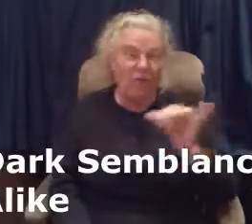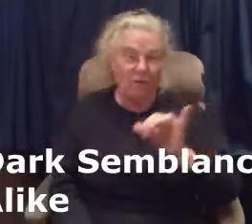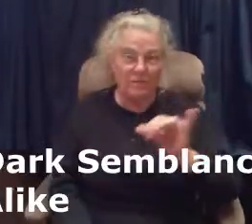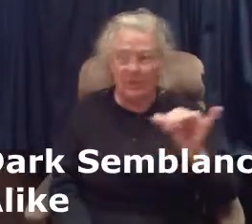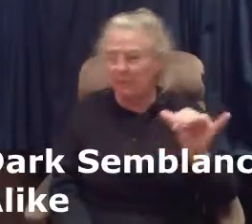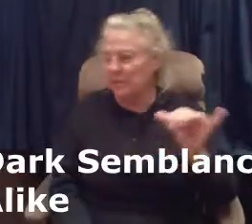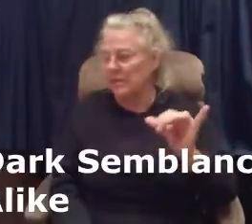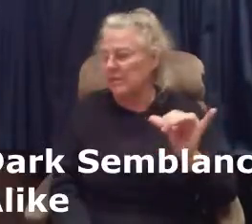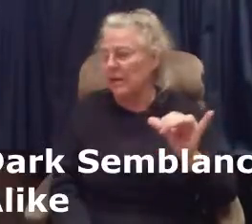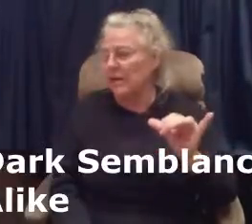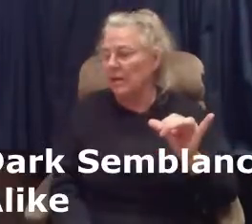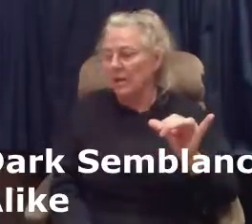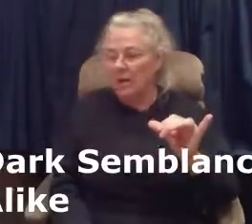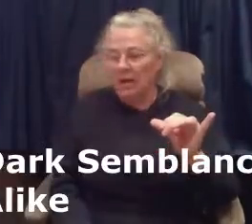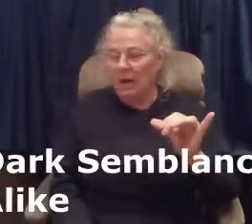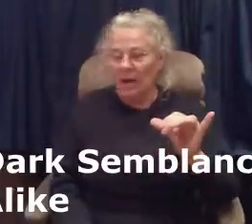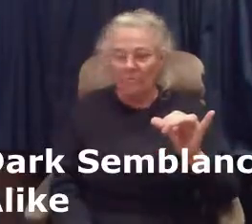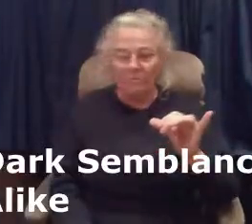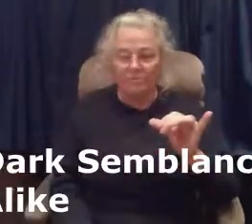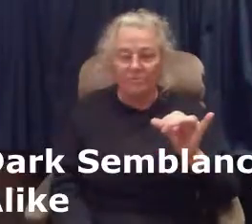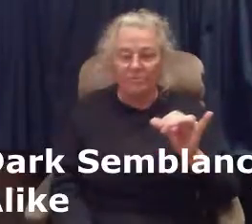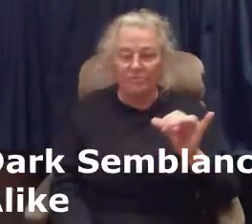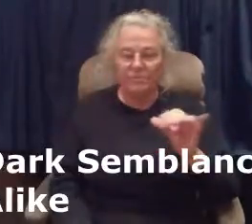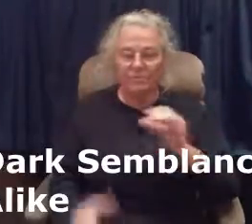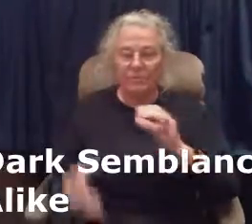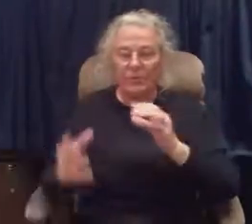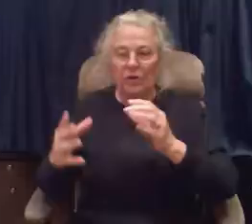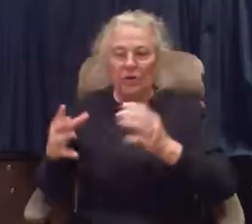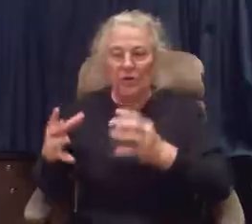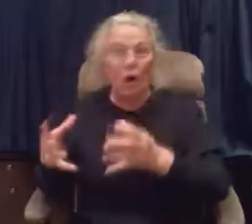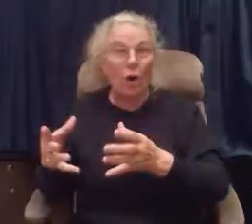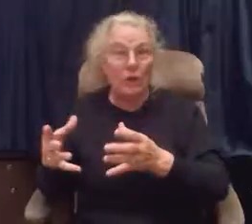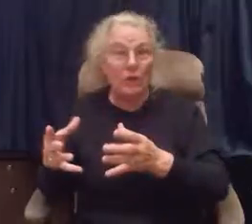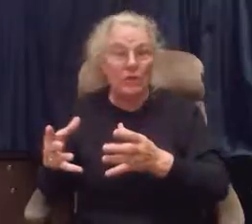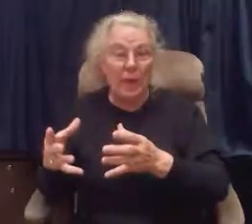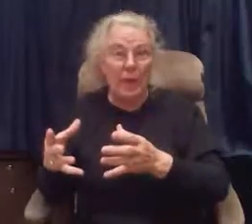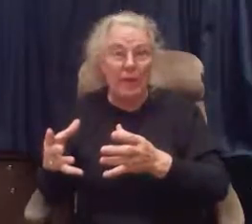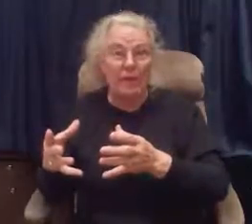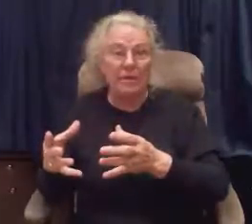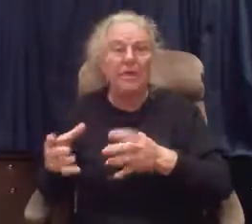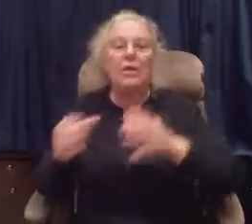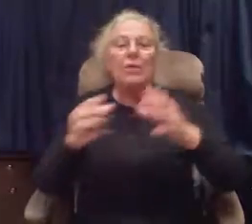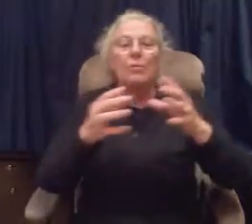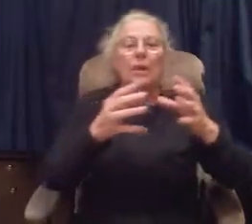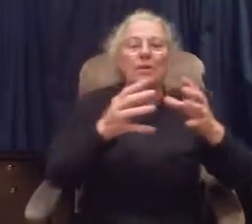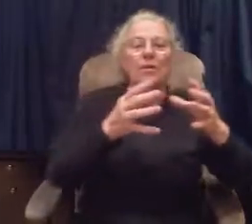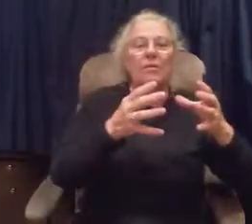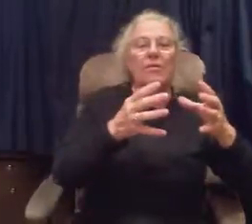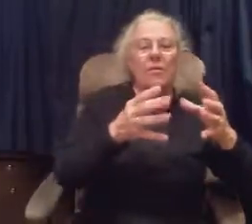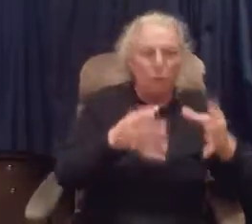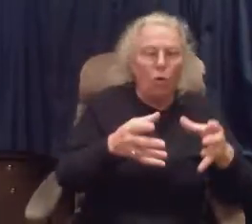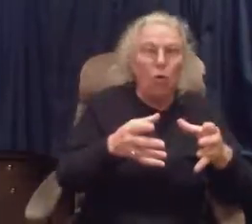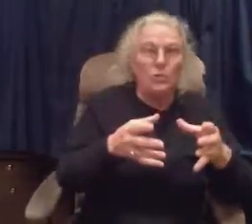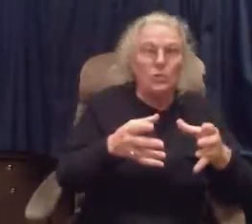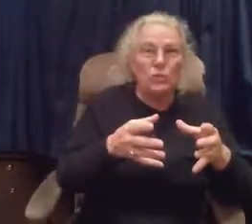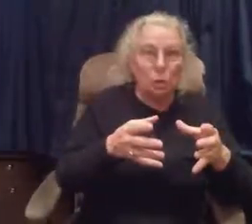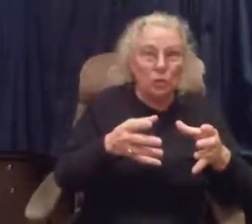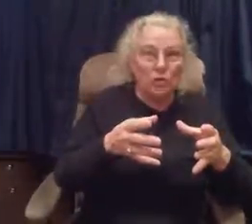semblance. It's not, you know, the garden was bad, but the cross was worse.